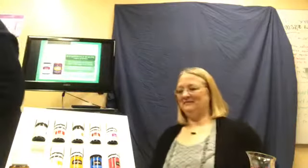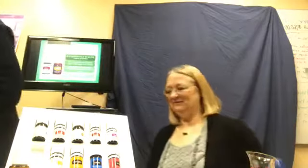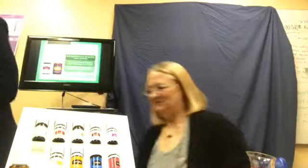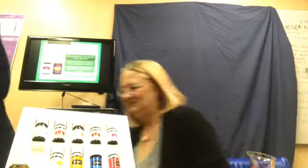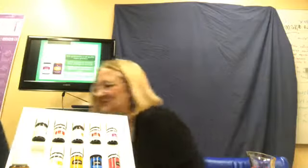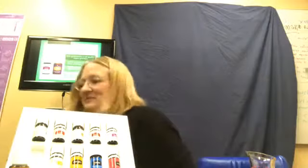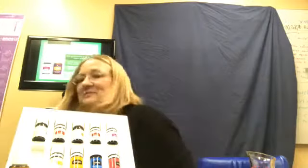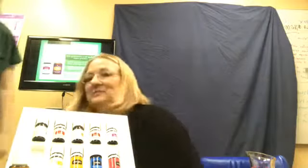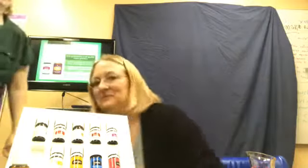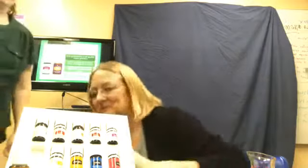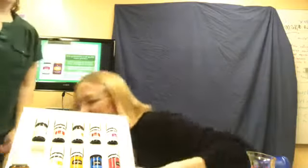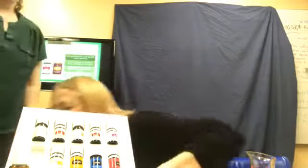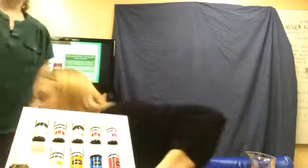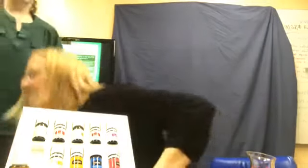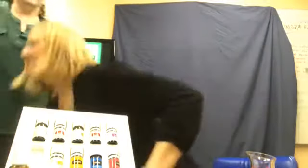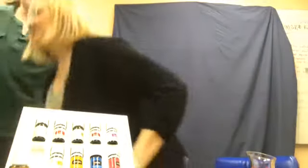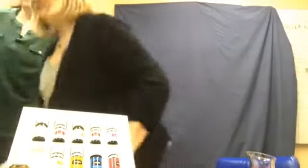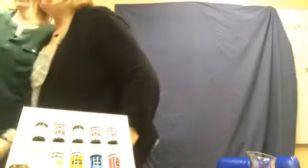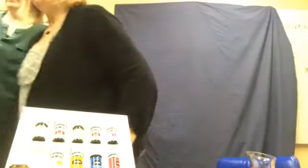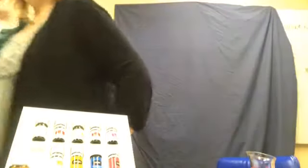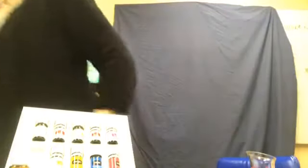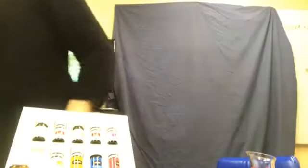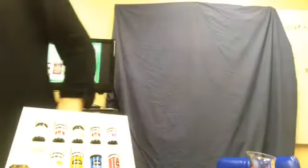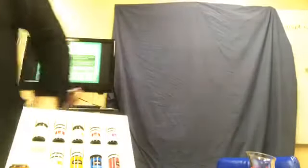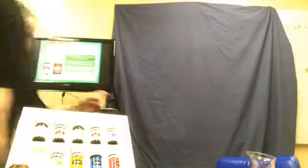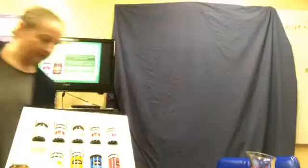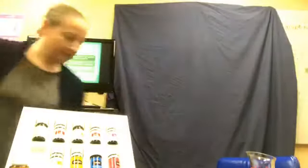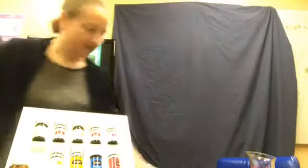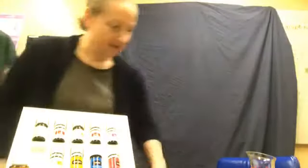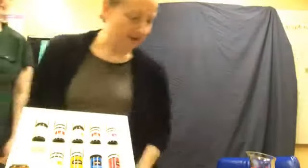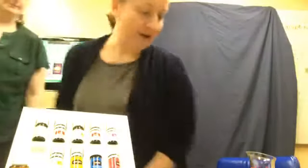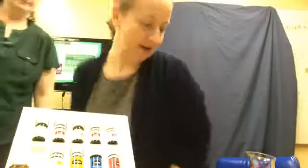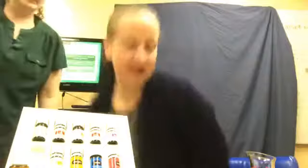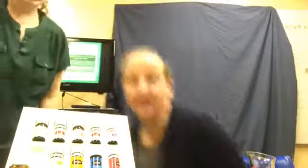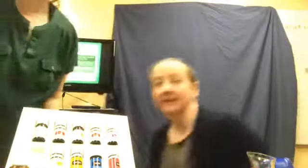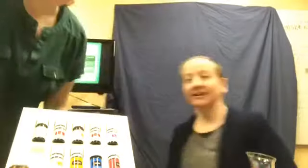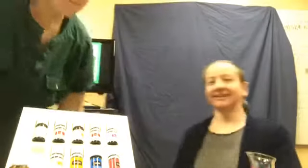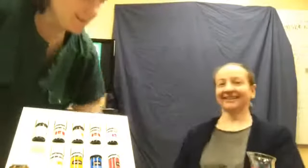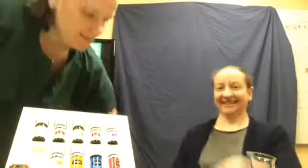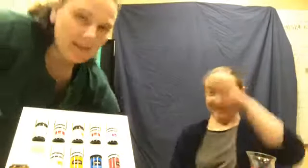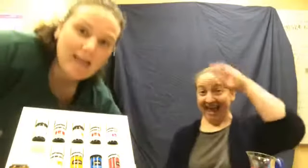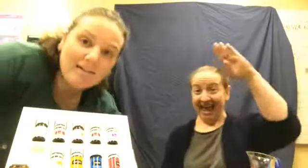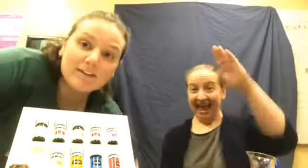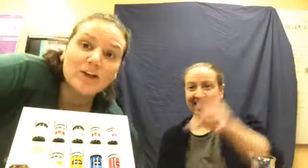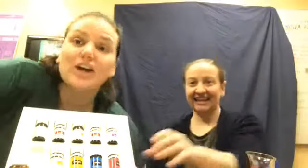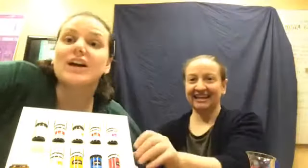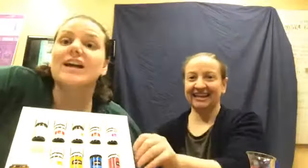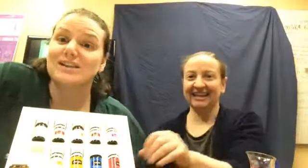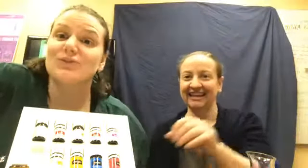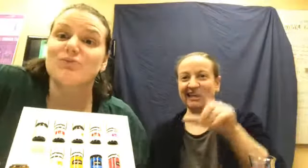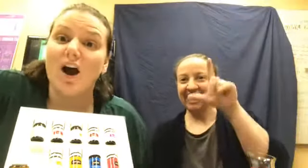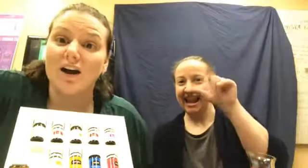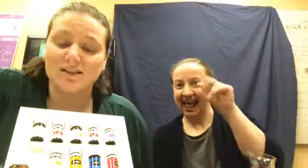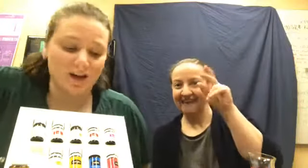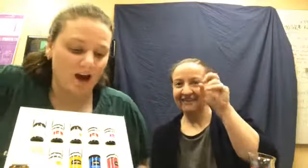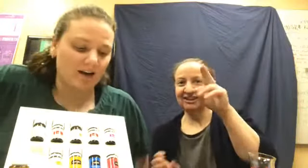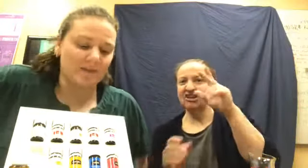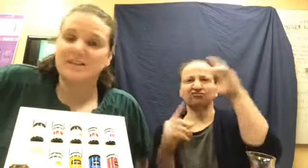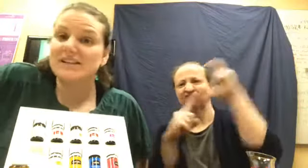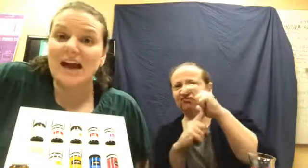Okay. You want me to go down here? Okay. Okay. Hey guys. Lavender is a rock star. I'm just got